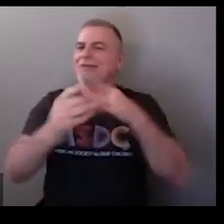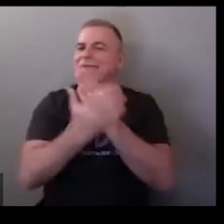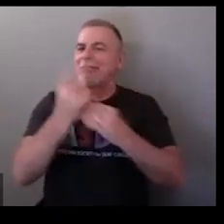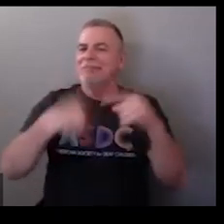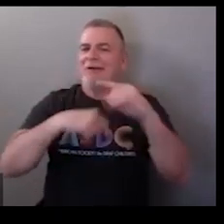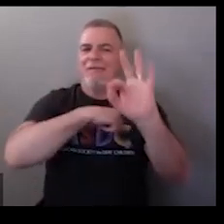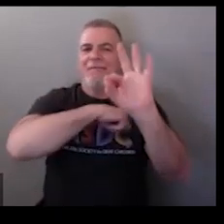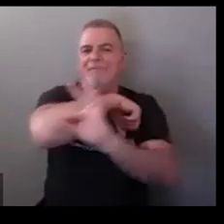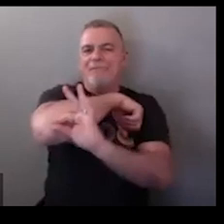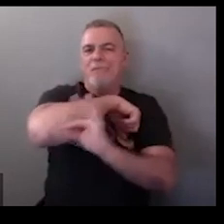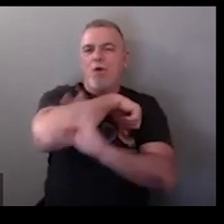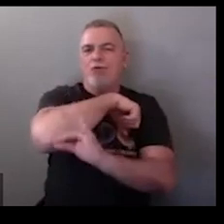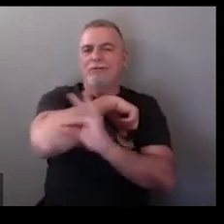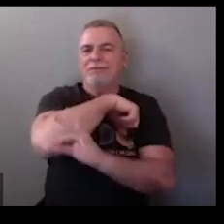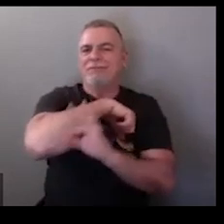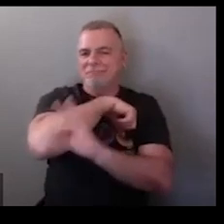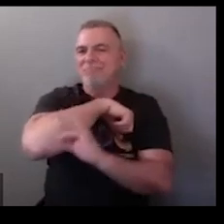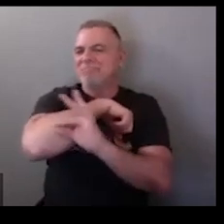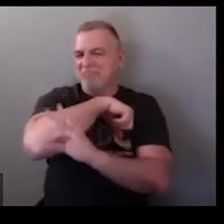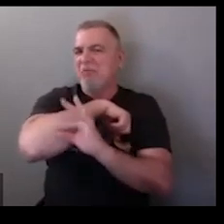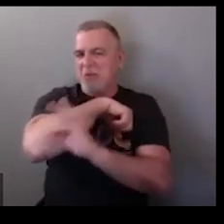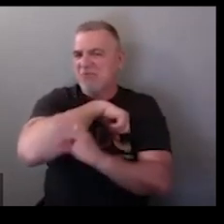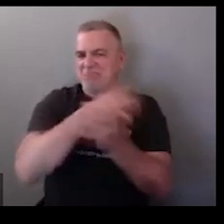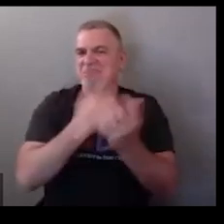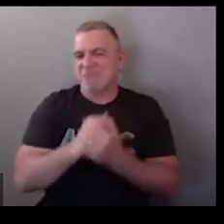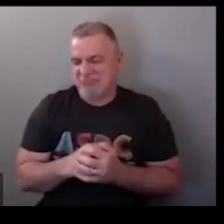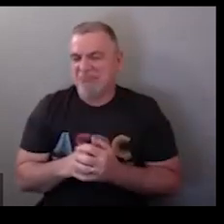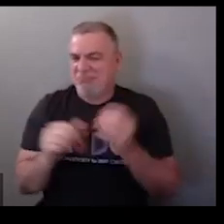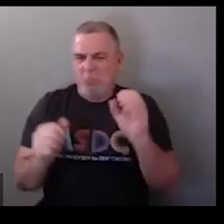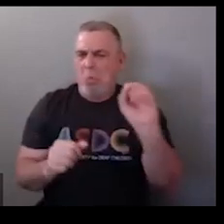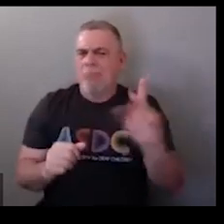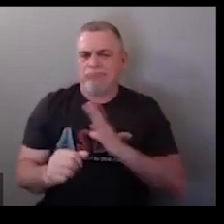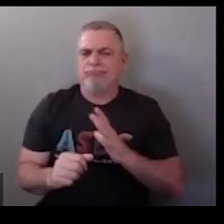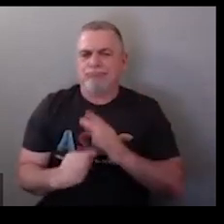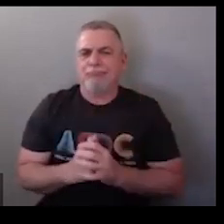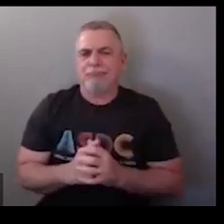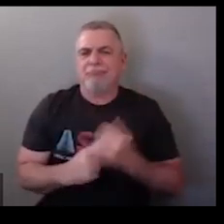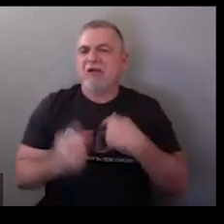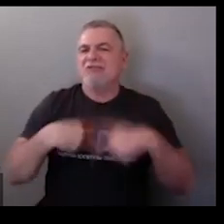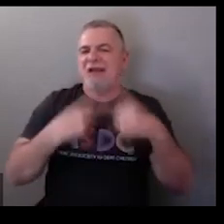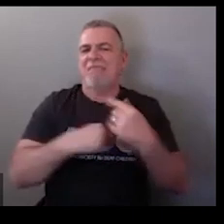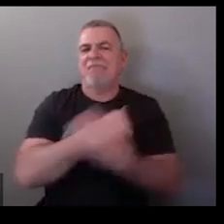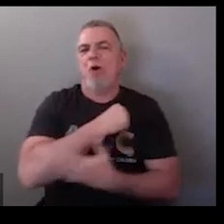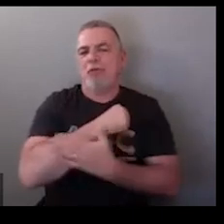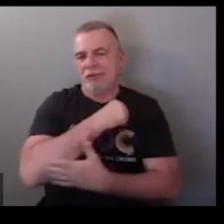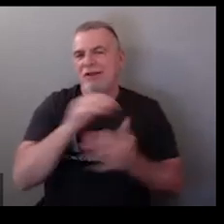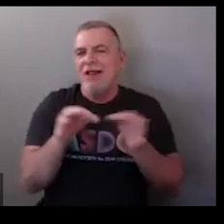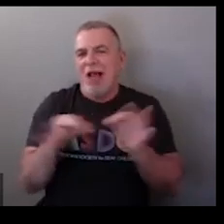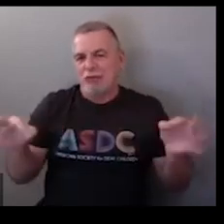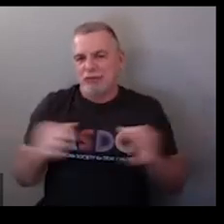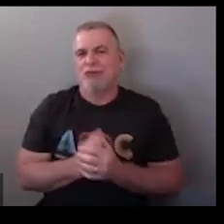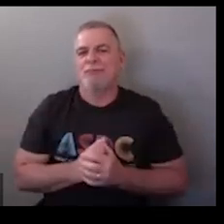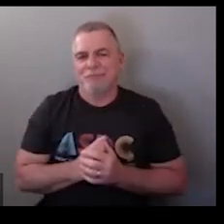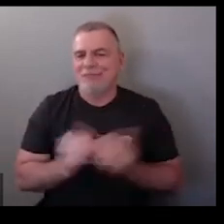sometimes you will see an F hand shape done there that's again a more English pigeon version which is okay but I sign